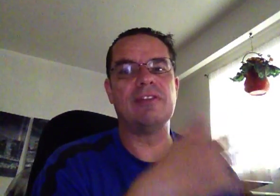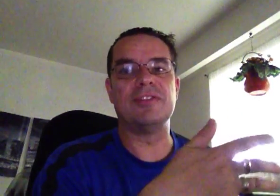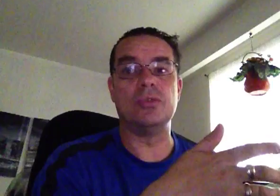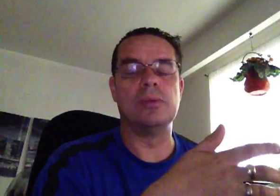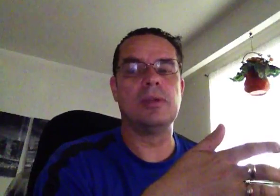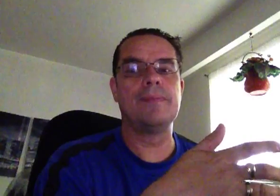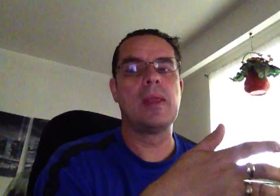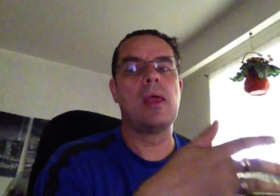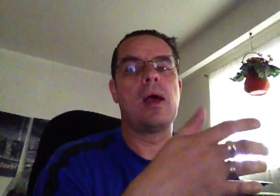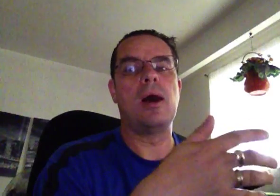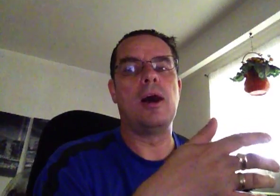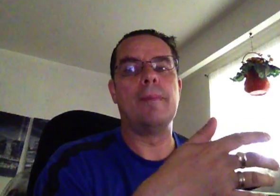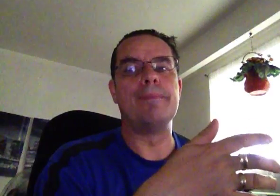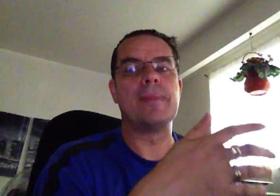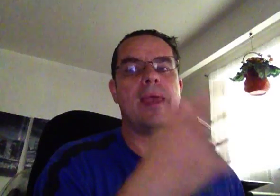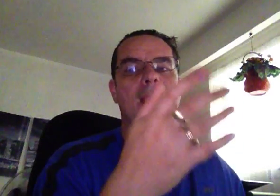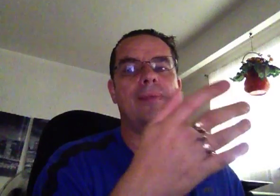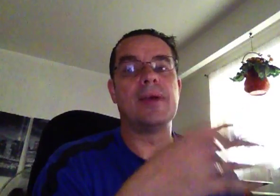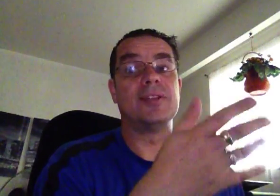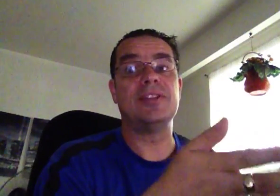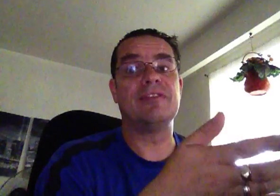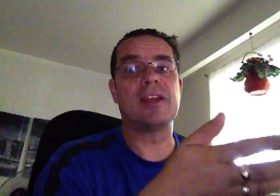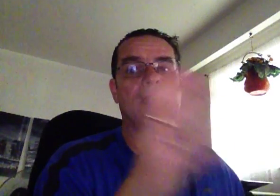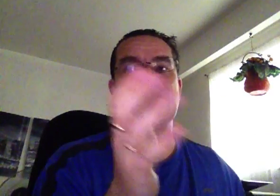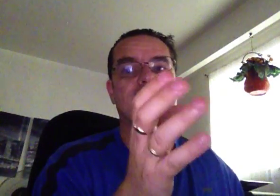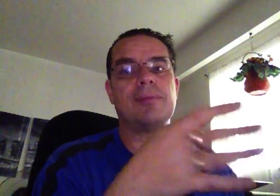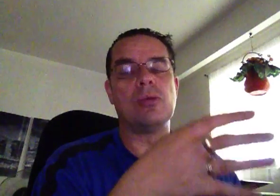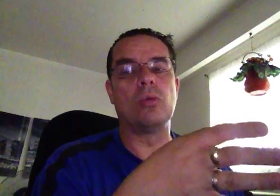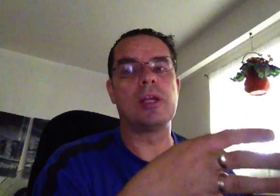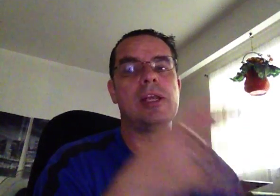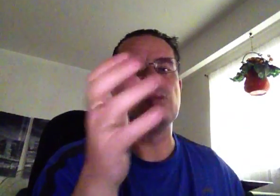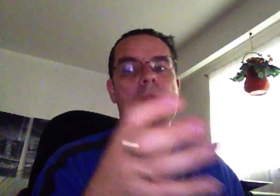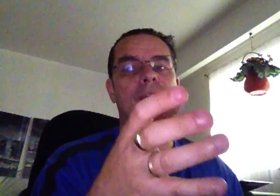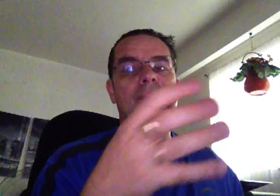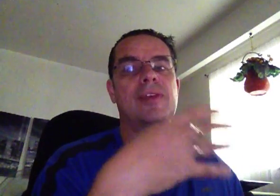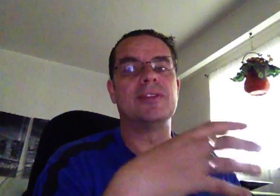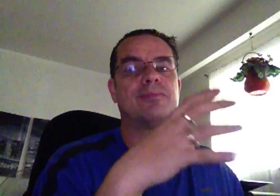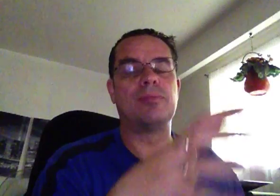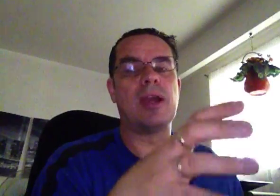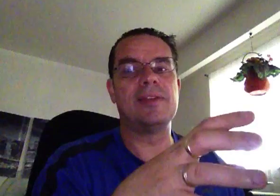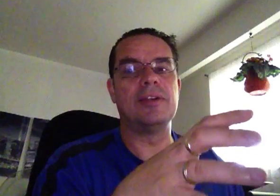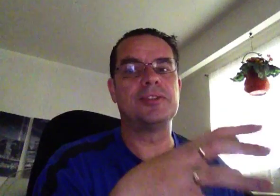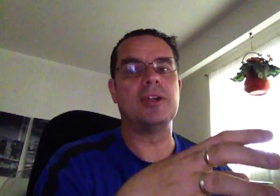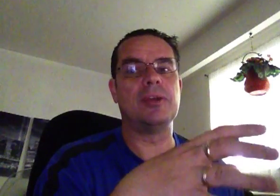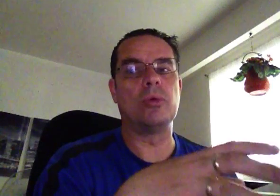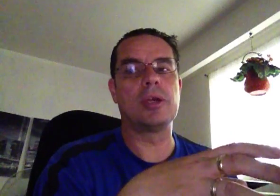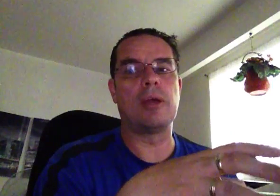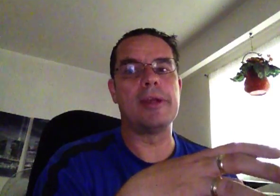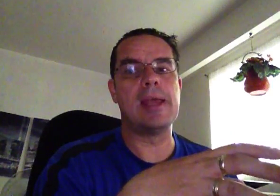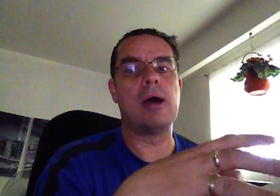if it's doable and see if I can get something working with this proprietary strategy I'm working on right now.